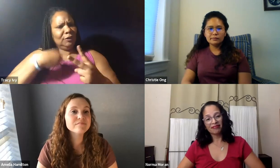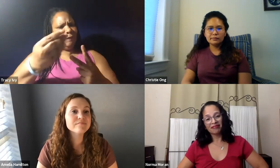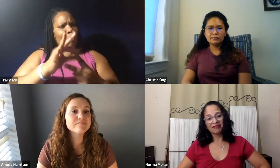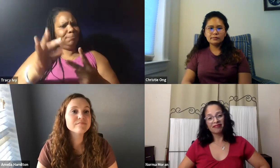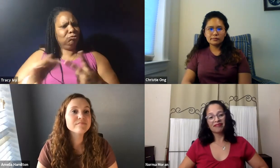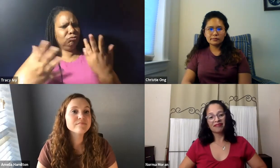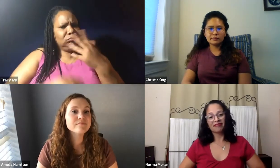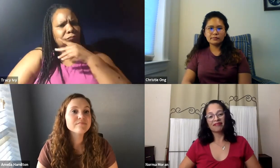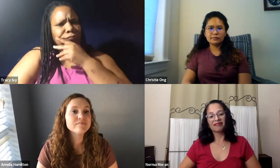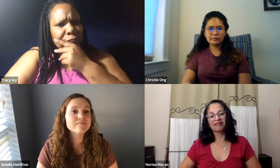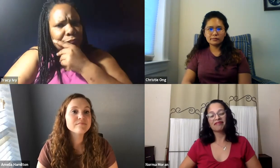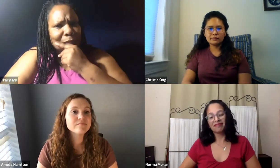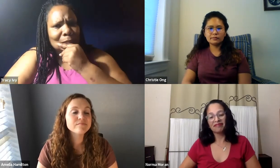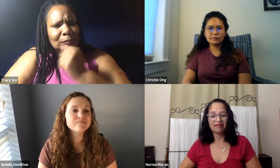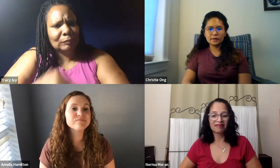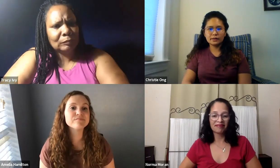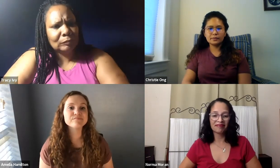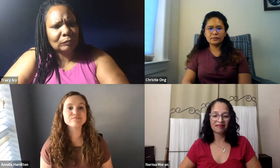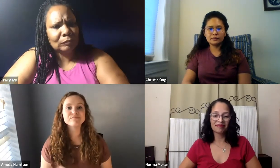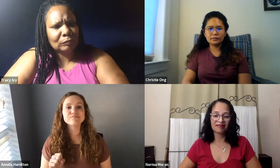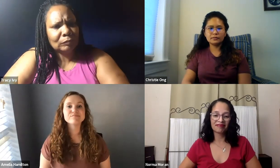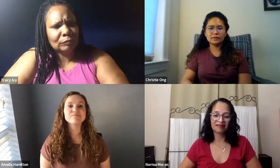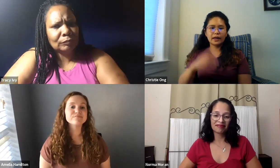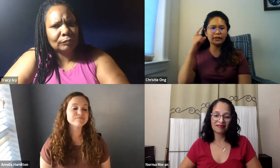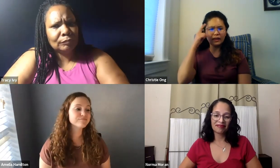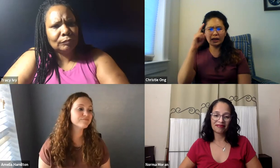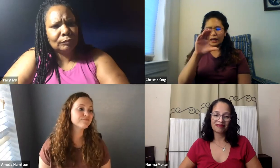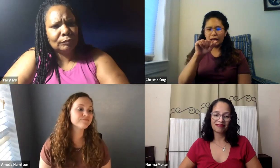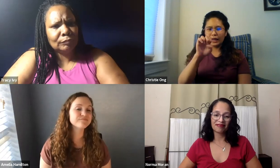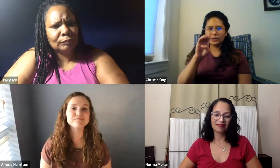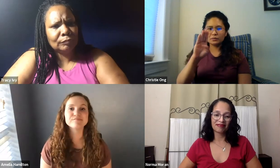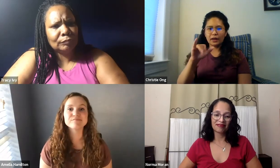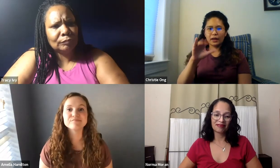the option. If you want to be home, stay home. If you want to be in person, go to campus.